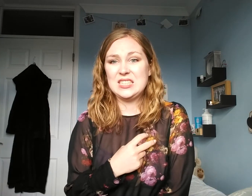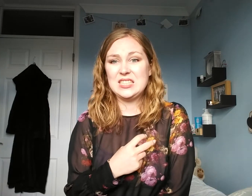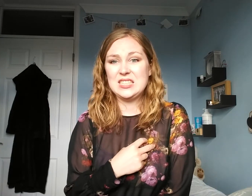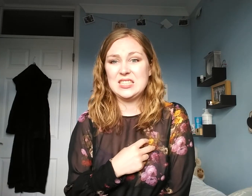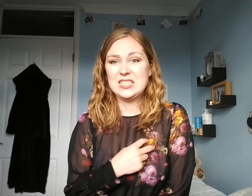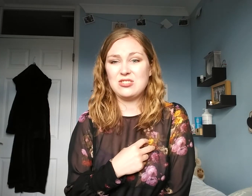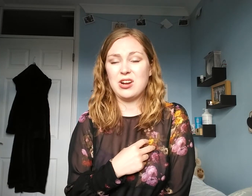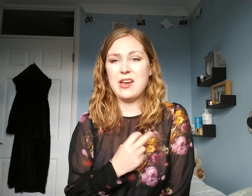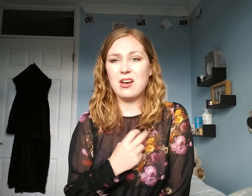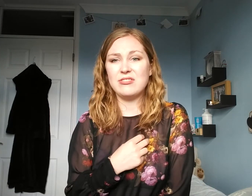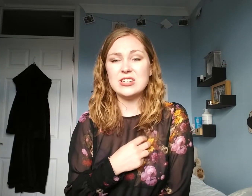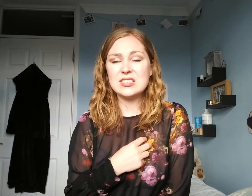Try nervous.